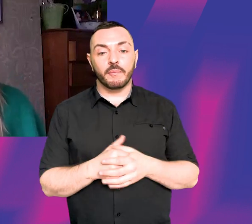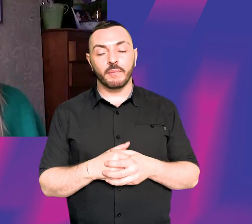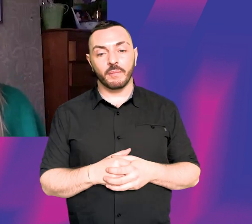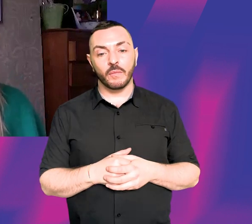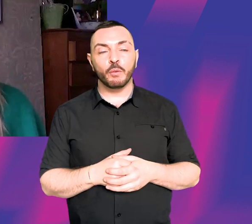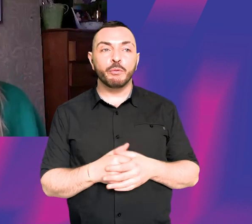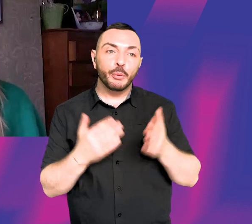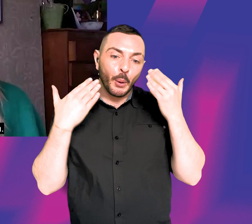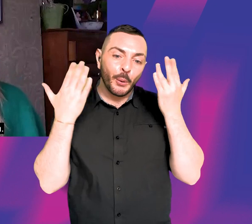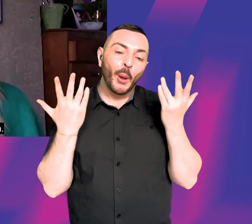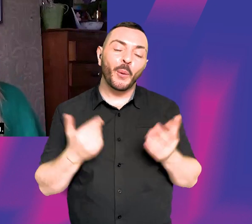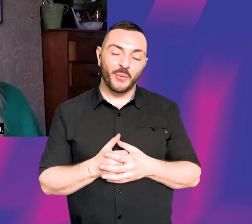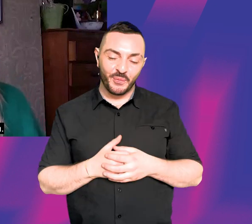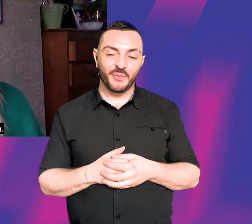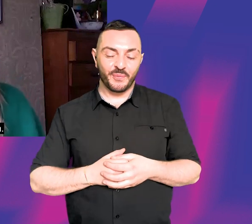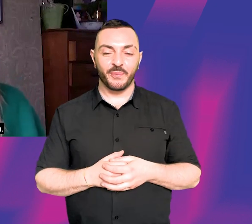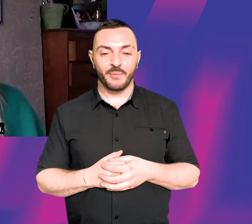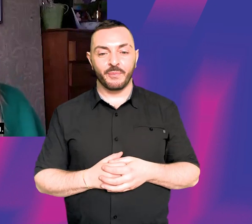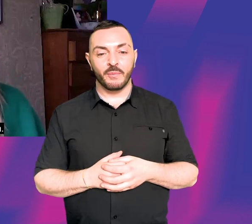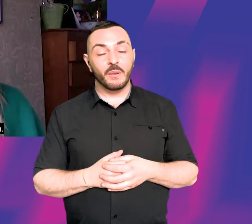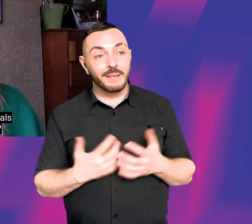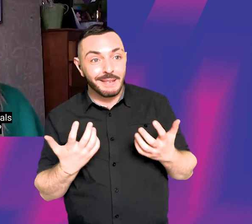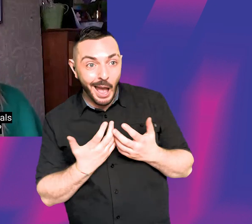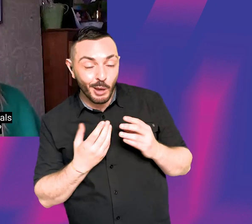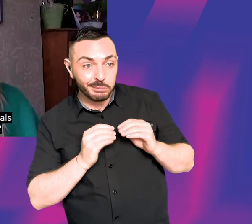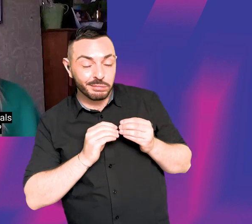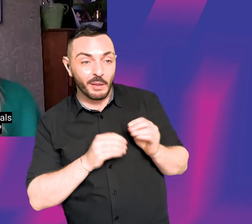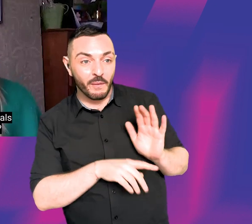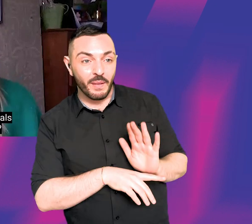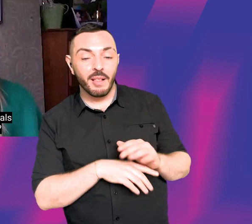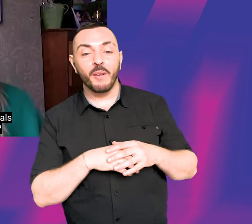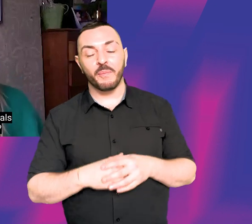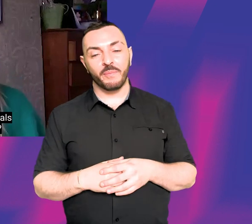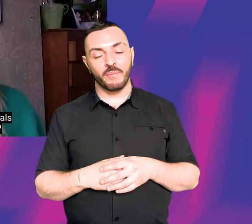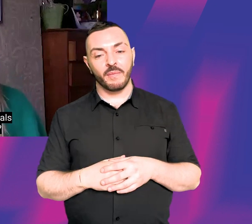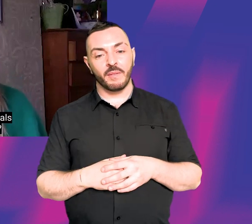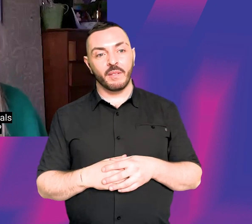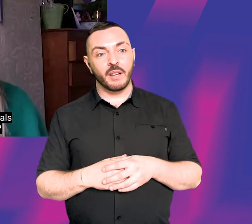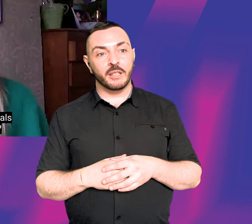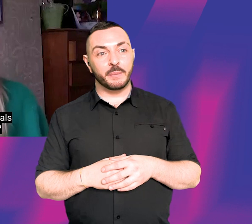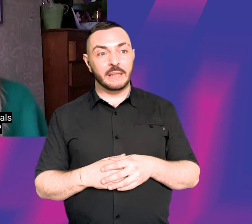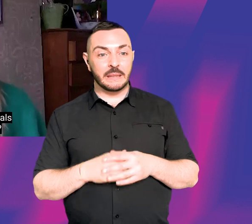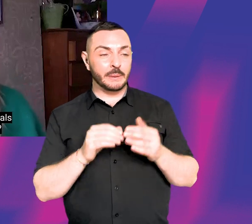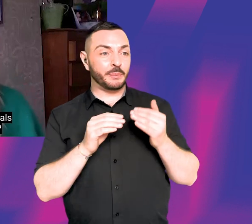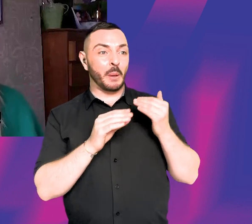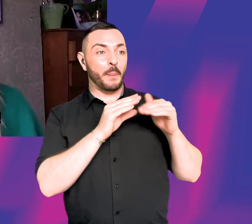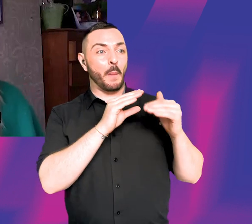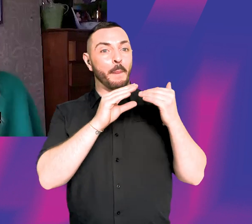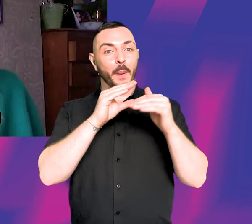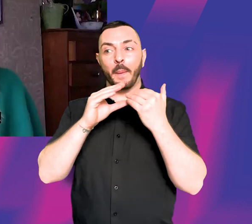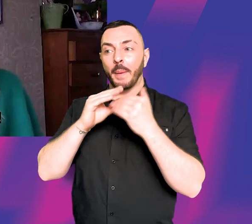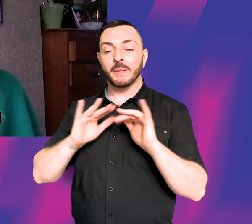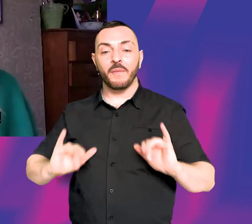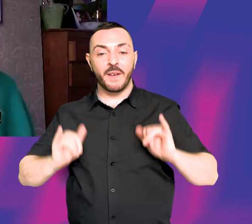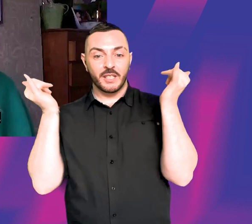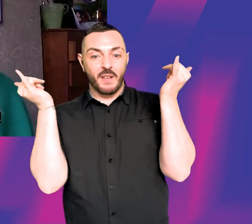you just don't know. And so that's how we made the film. And then, you know, we sent it off to a few festivals, because we thought, well, why not? And then it